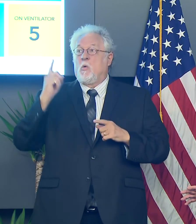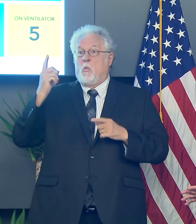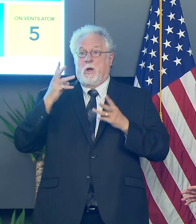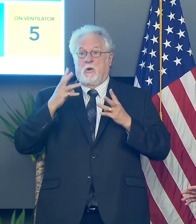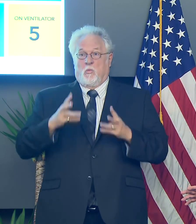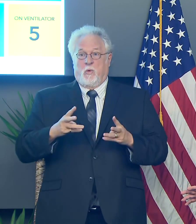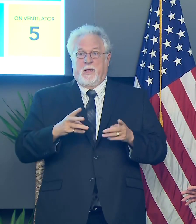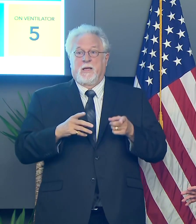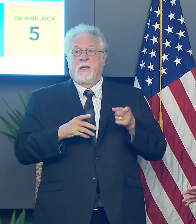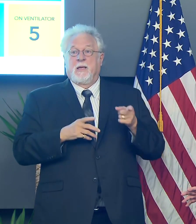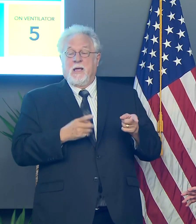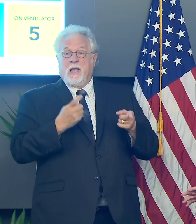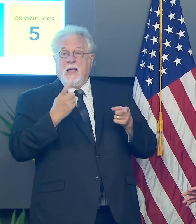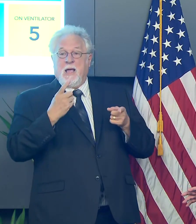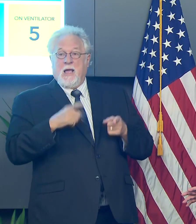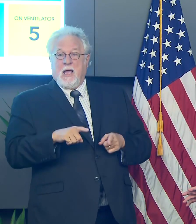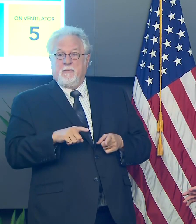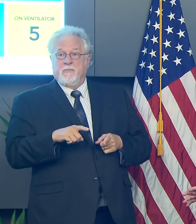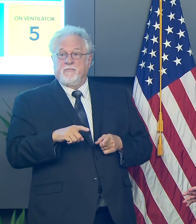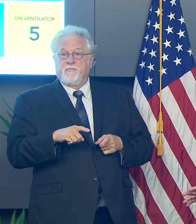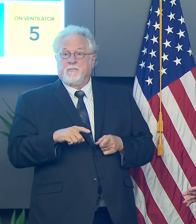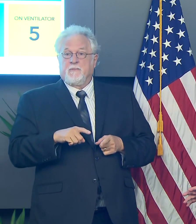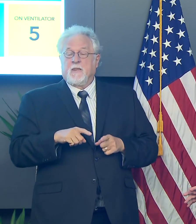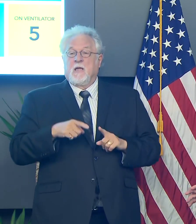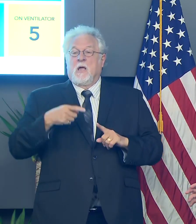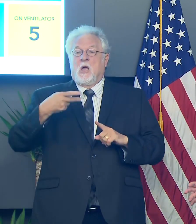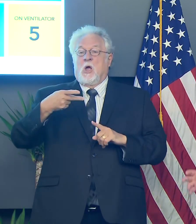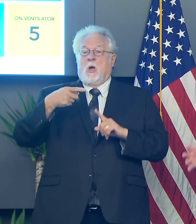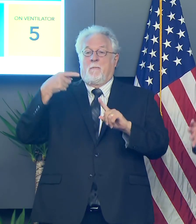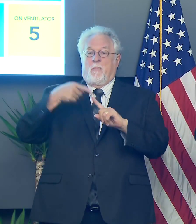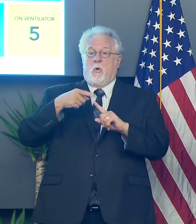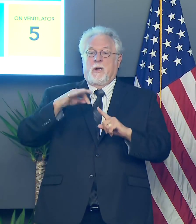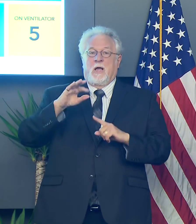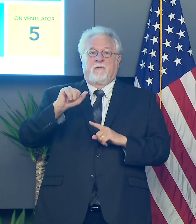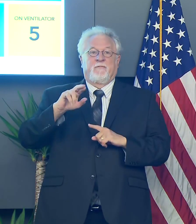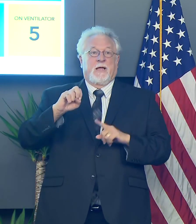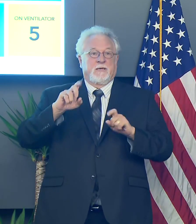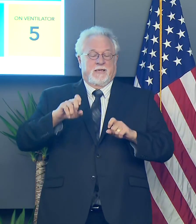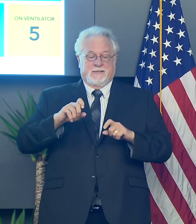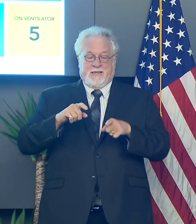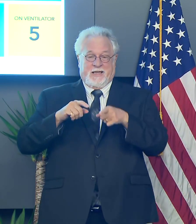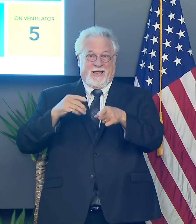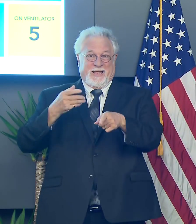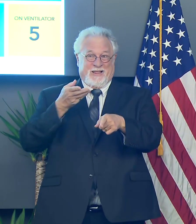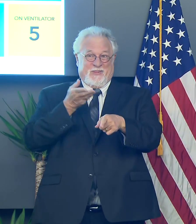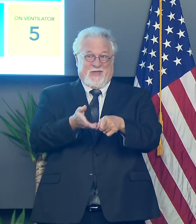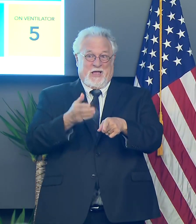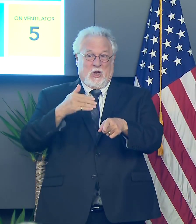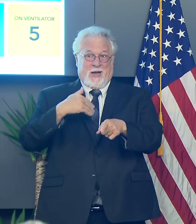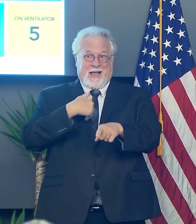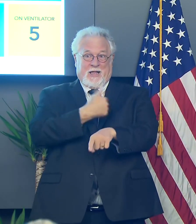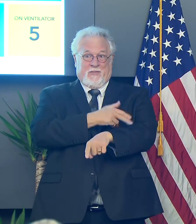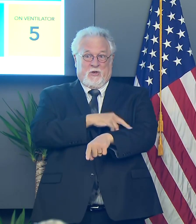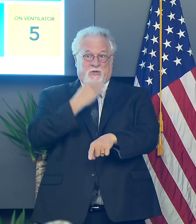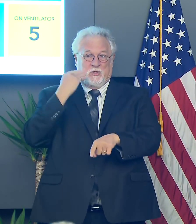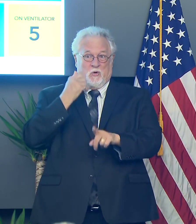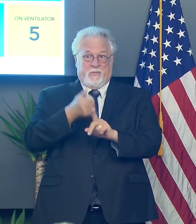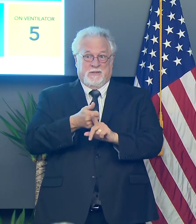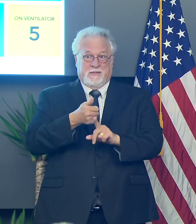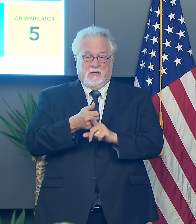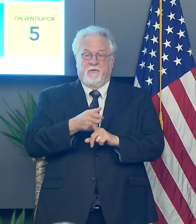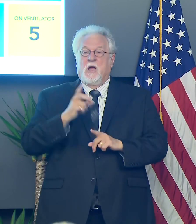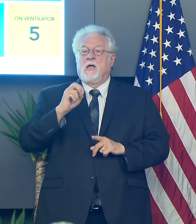ways that this can happen, uh, is with point of care testing that is available at the nursing home itself. Now, Dr.